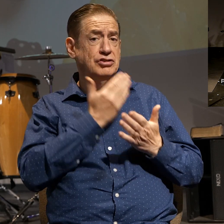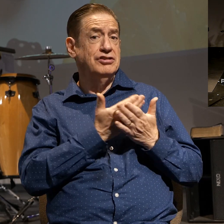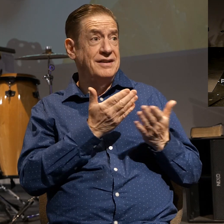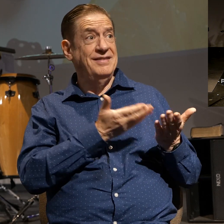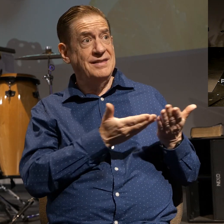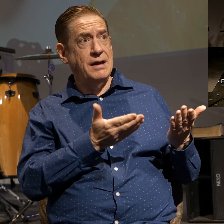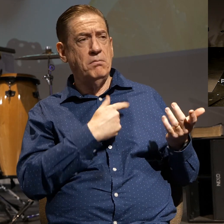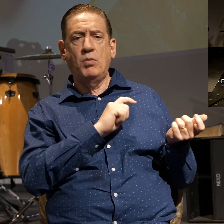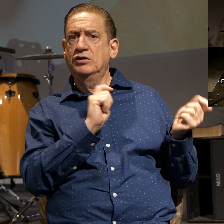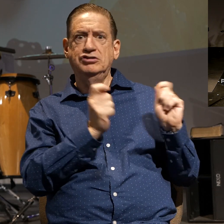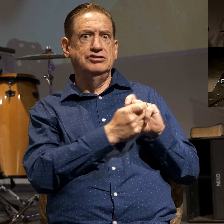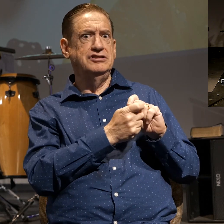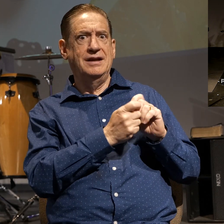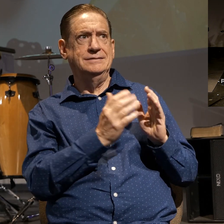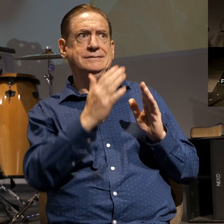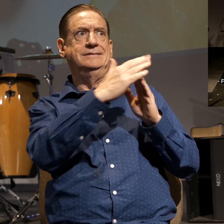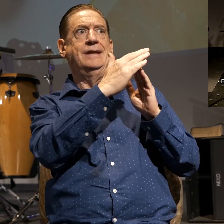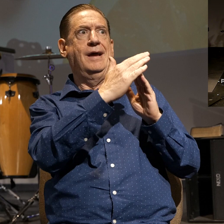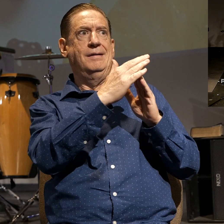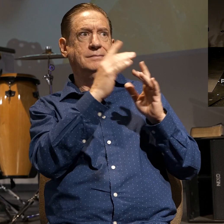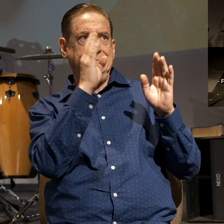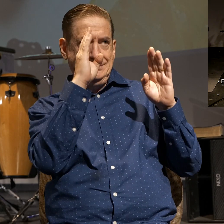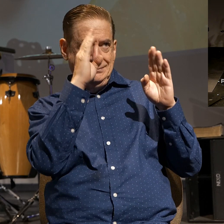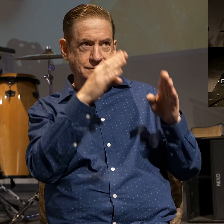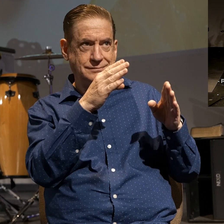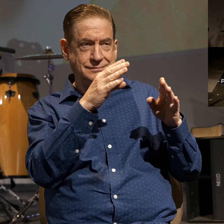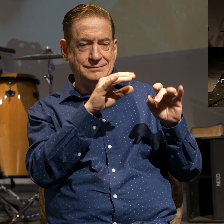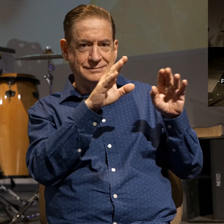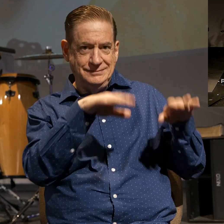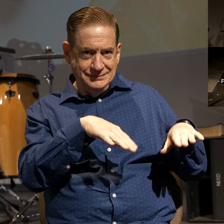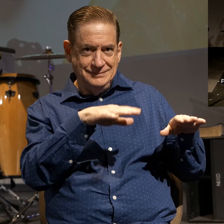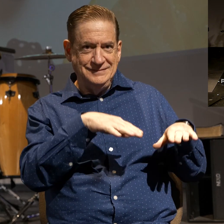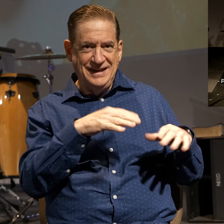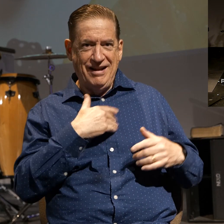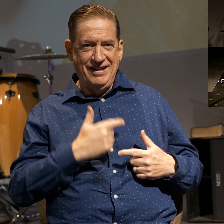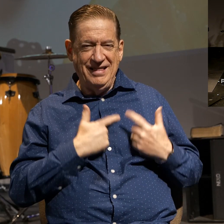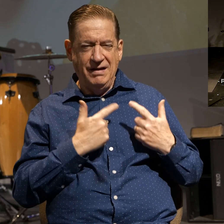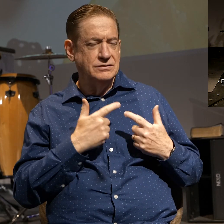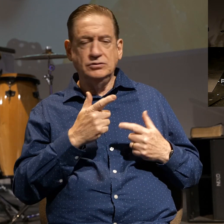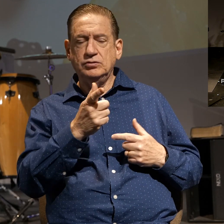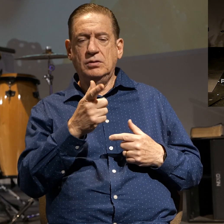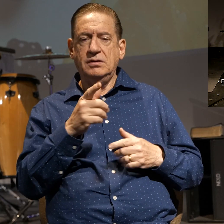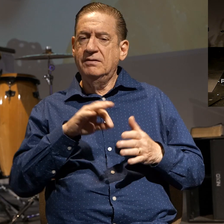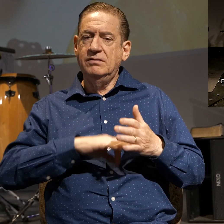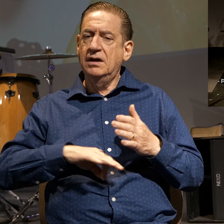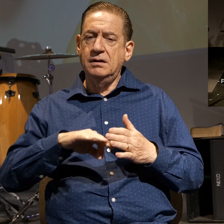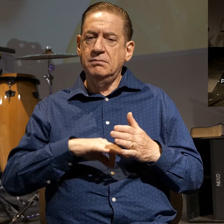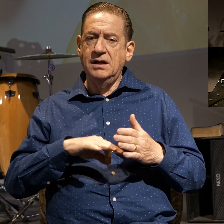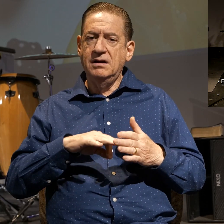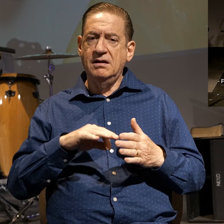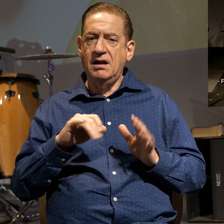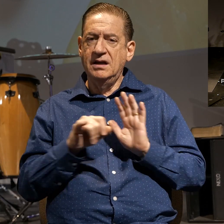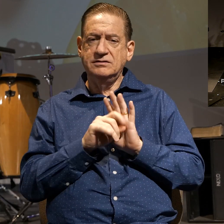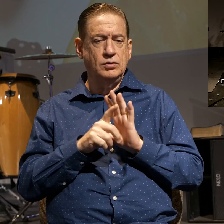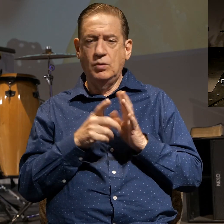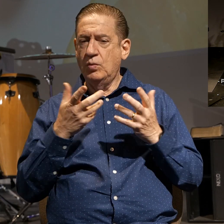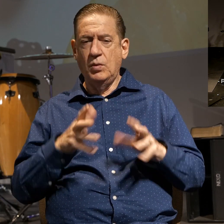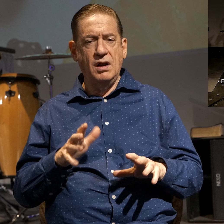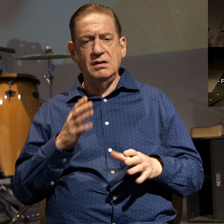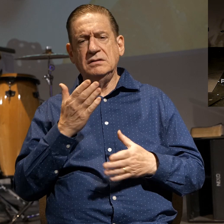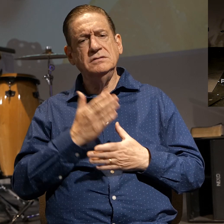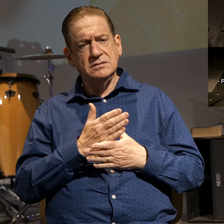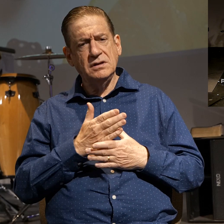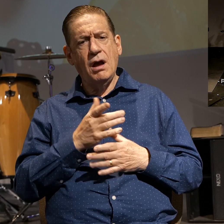turned into ultimate things in our life. So if you have made your work or your family your fundamental identity, you don't want to stop loving